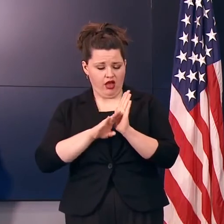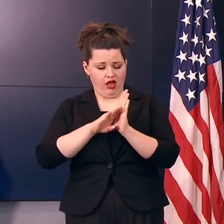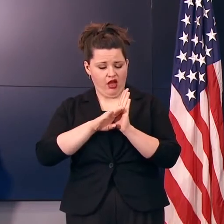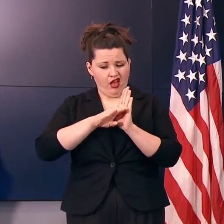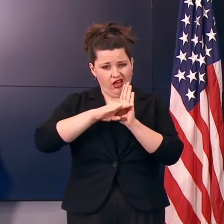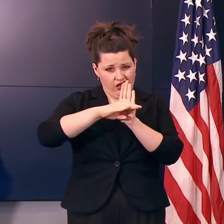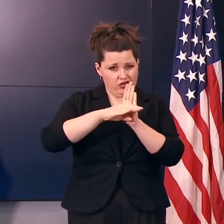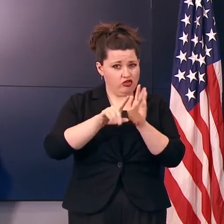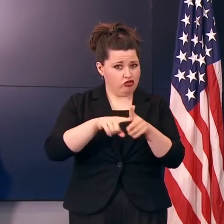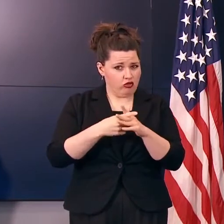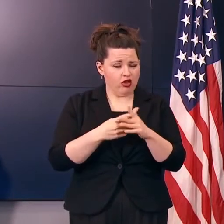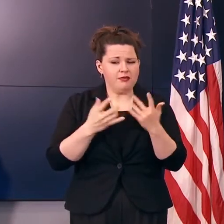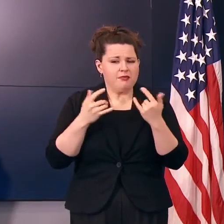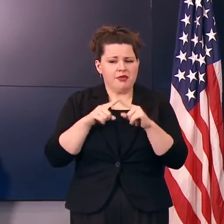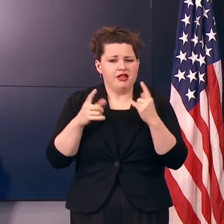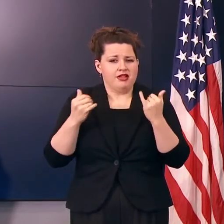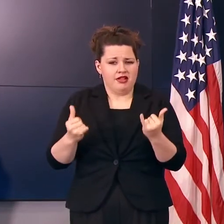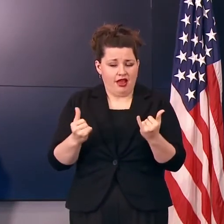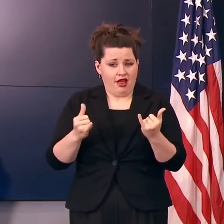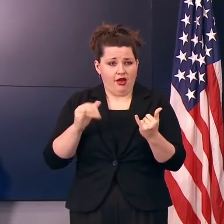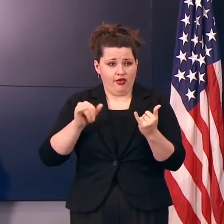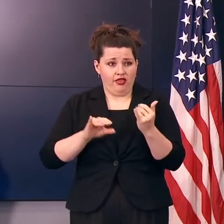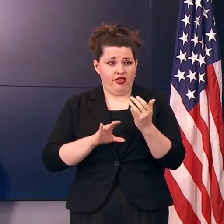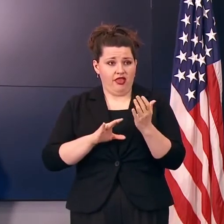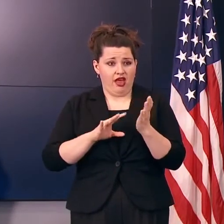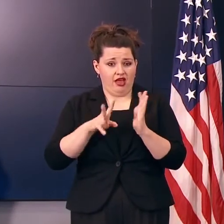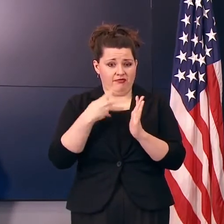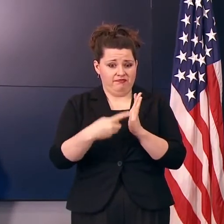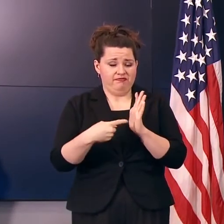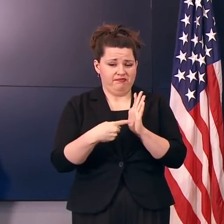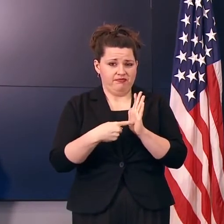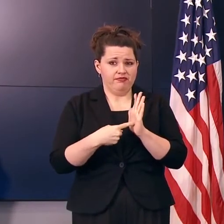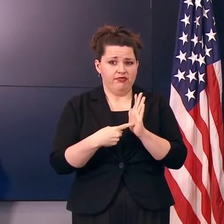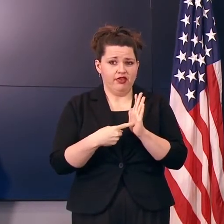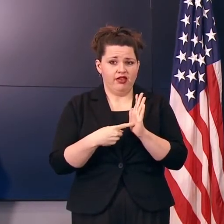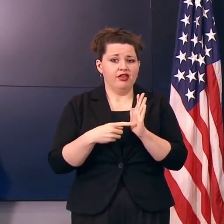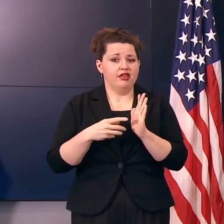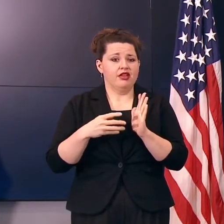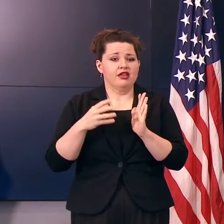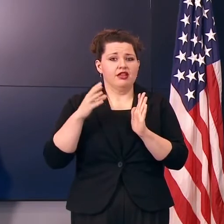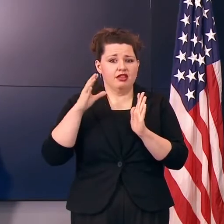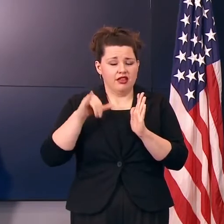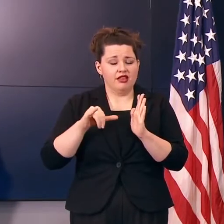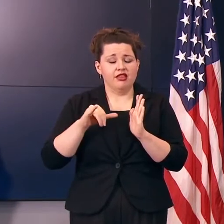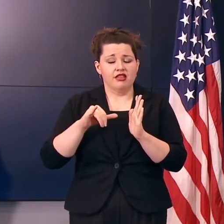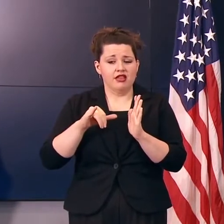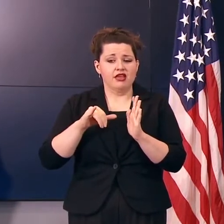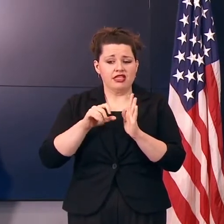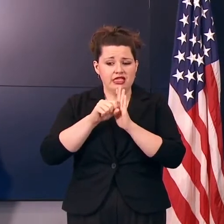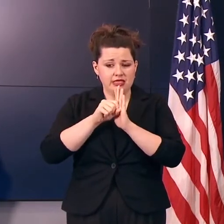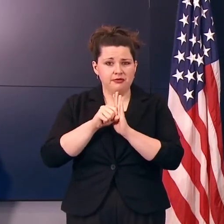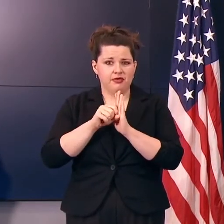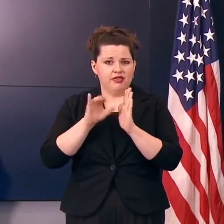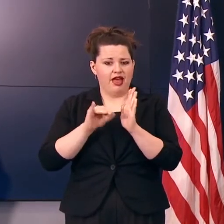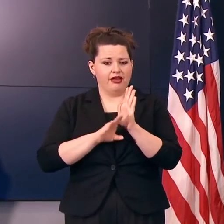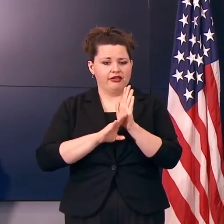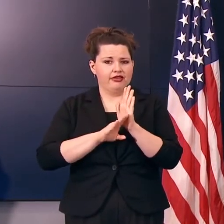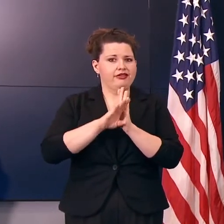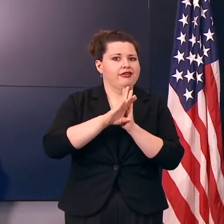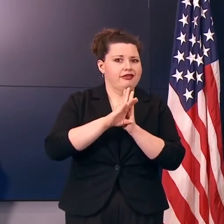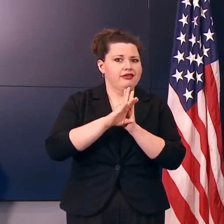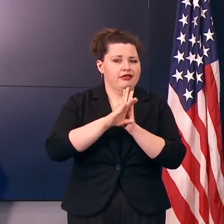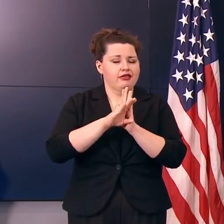curve. We now see in the epi curve, since you made that statement, the cases and the case symptoms spike in that curve.